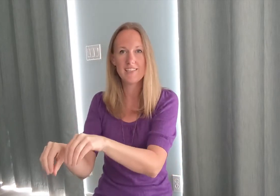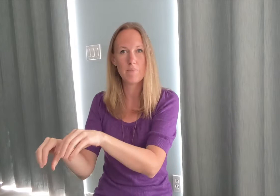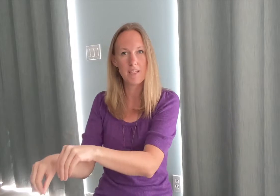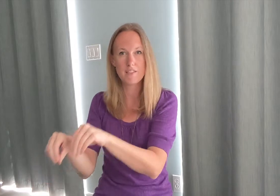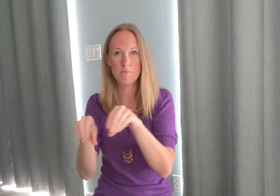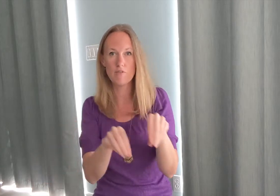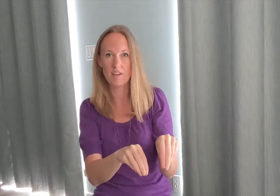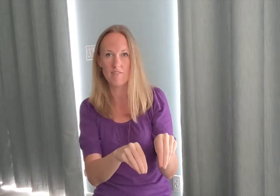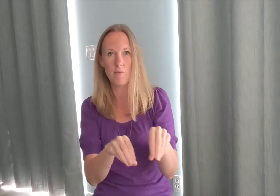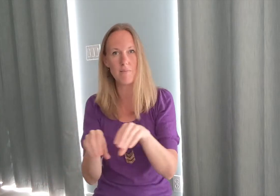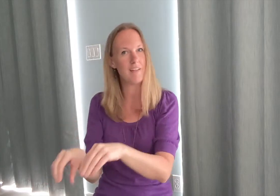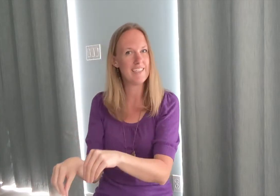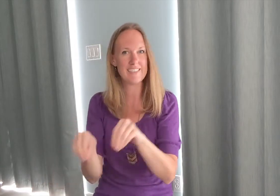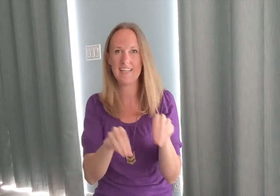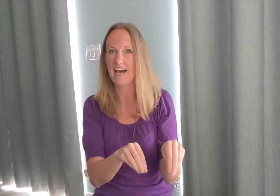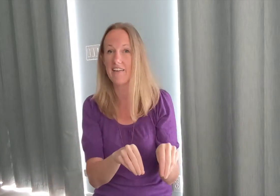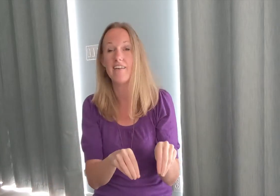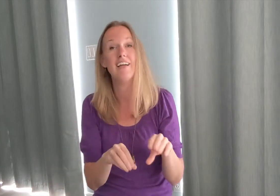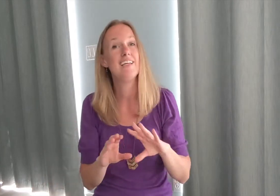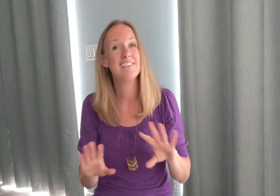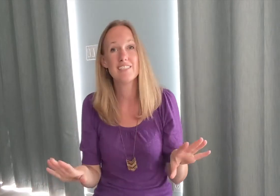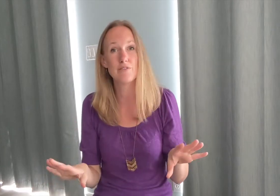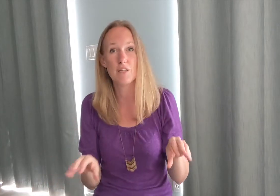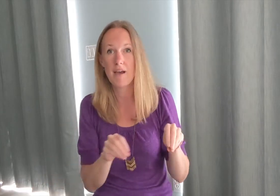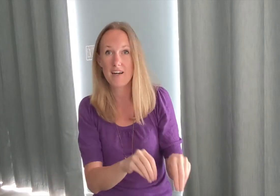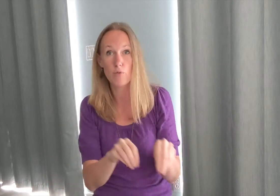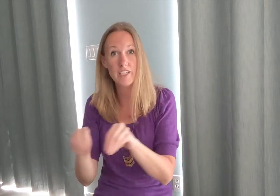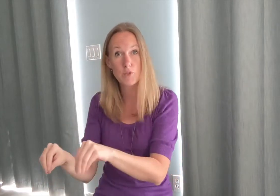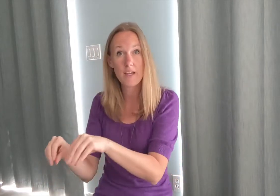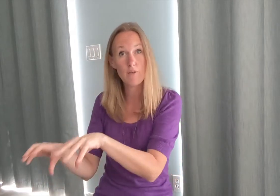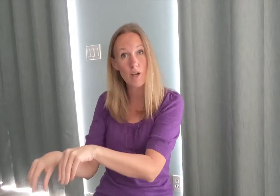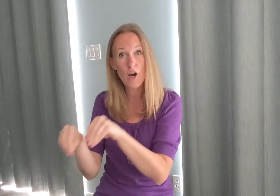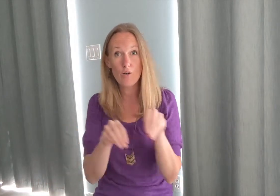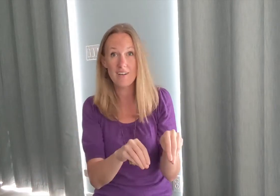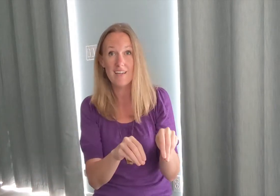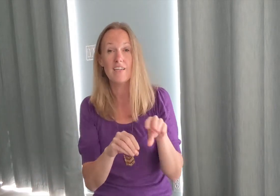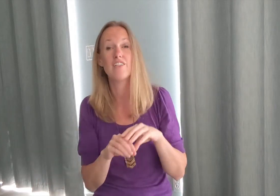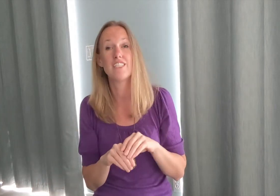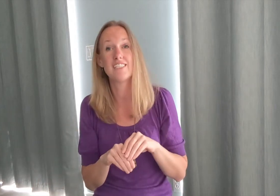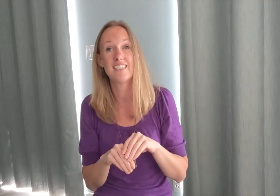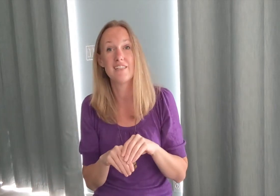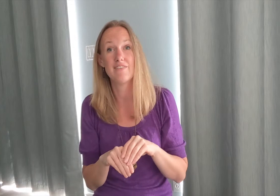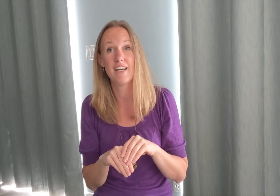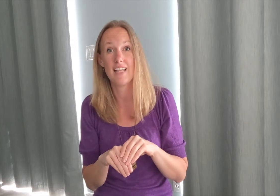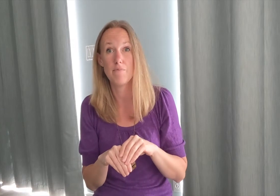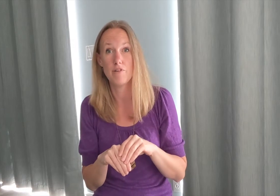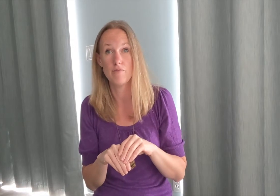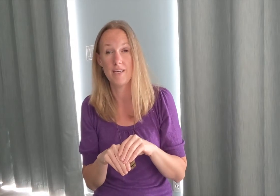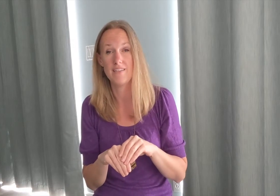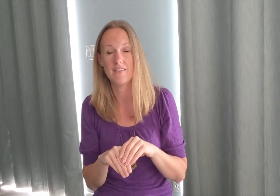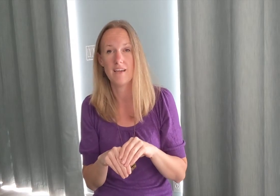something is moving from one place to the other it doesn't really matter which way you go you're just signifying that movement okay